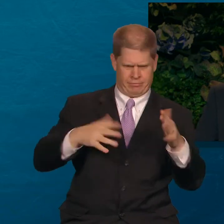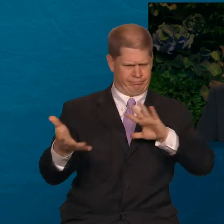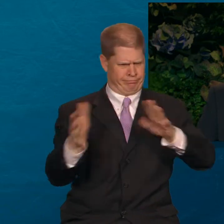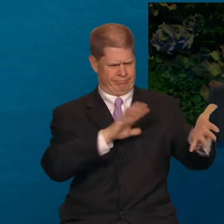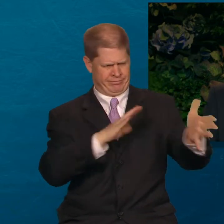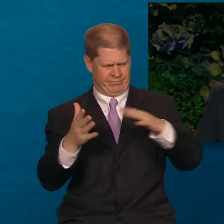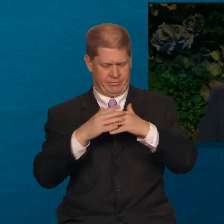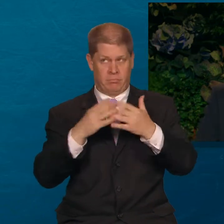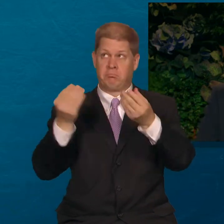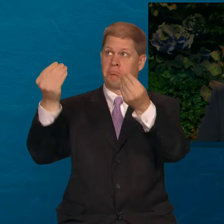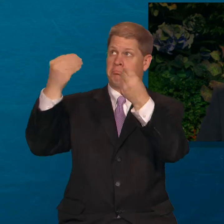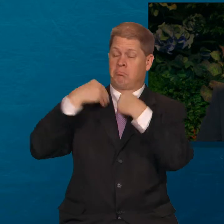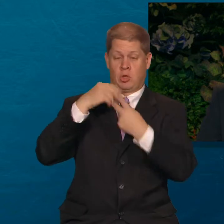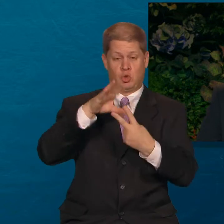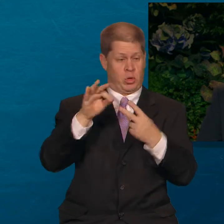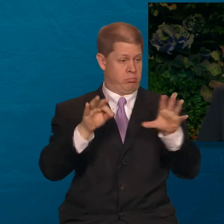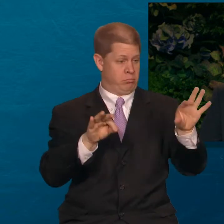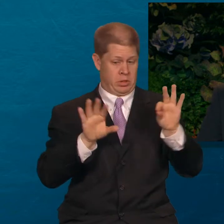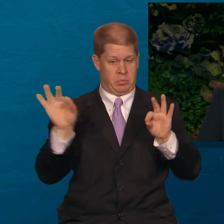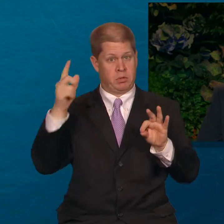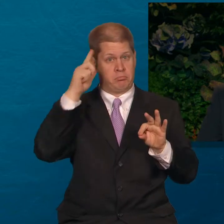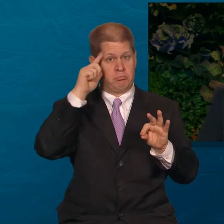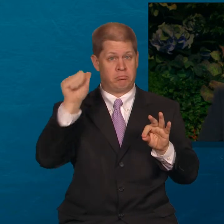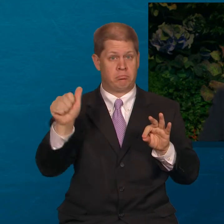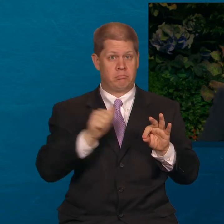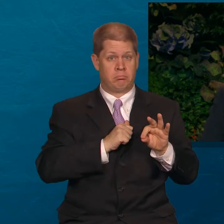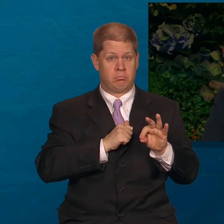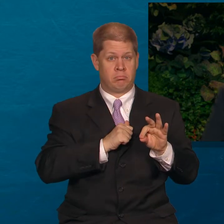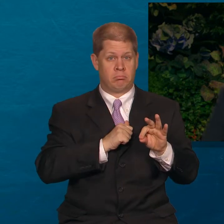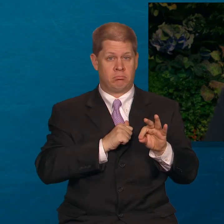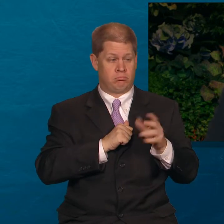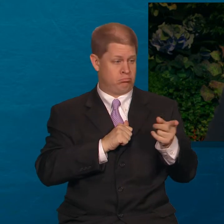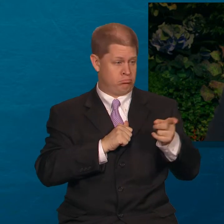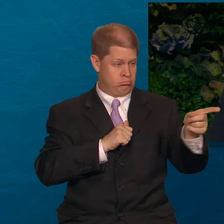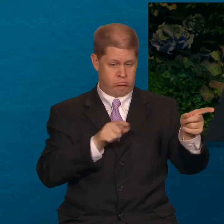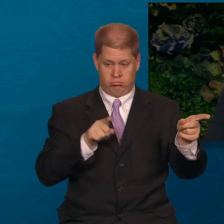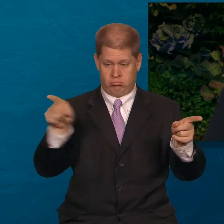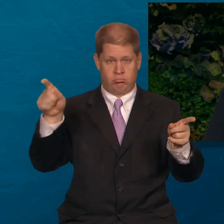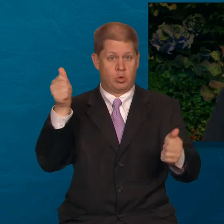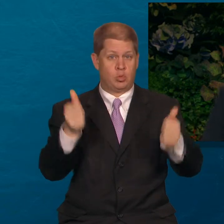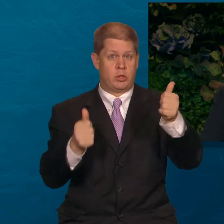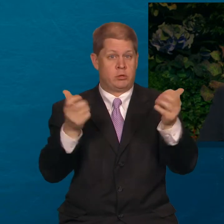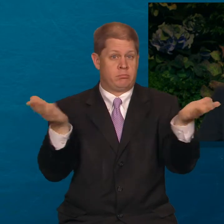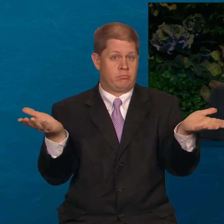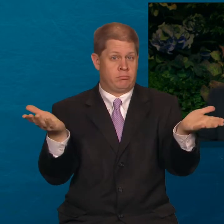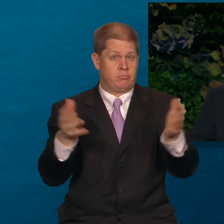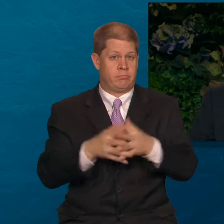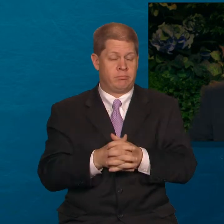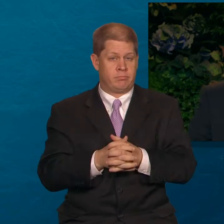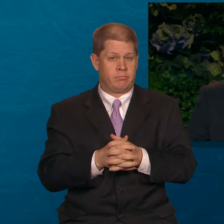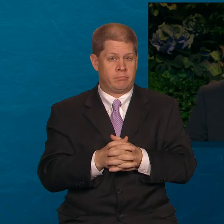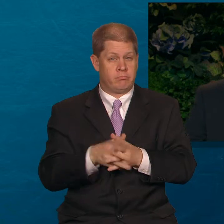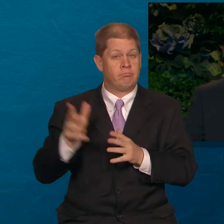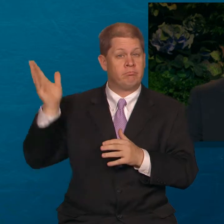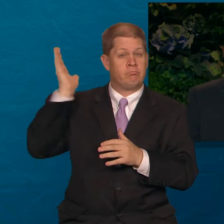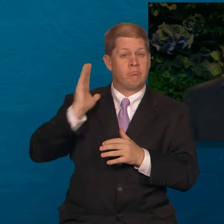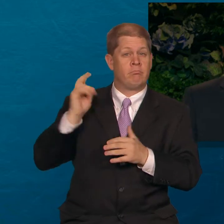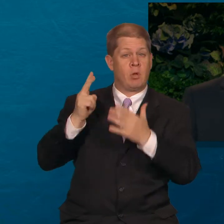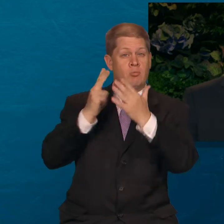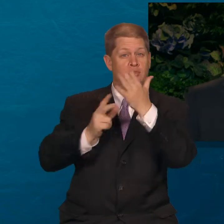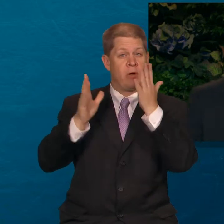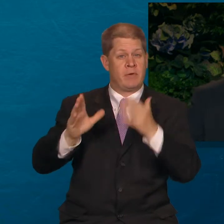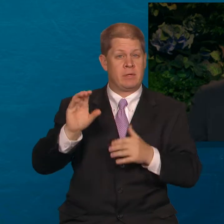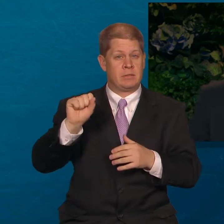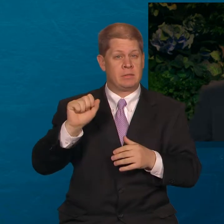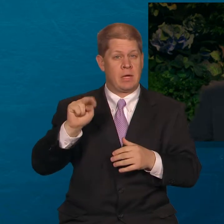and then given the moral agency to choose for ourselves which path we will take. As the ancient prophet Samuel